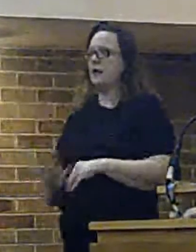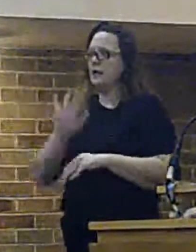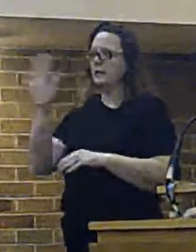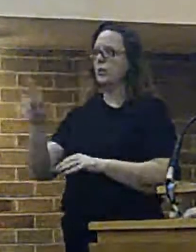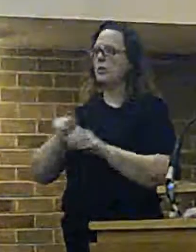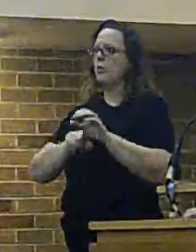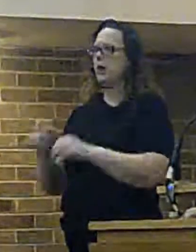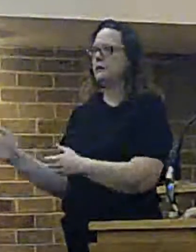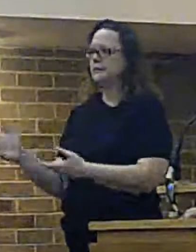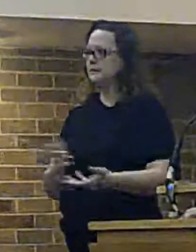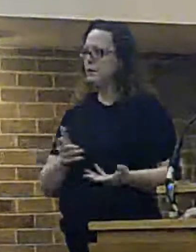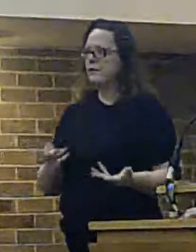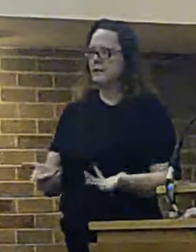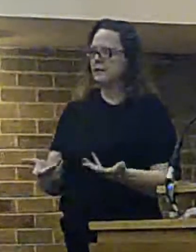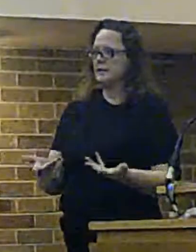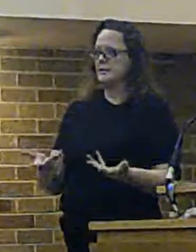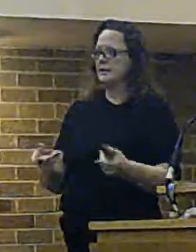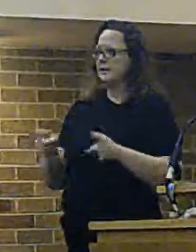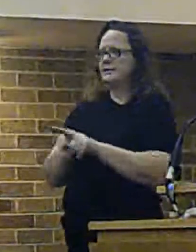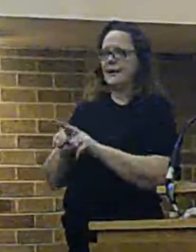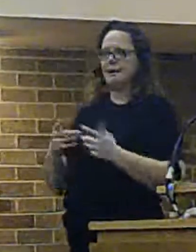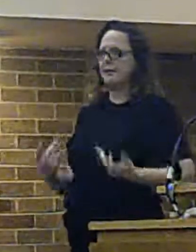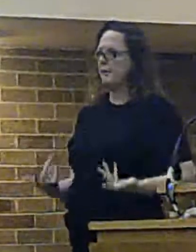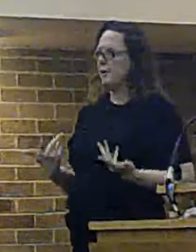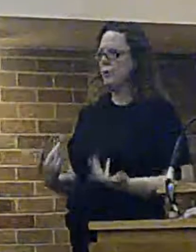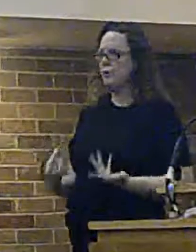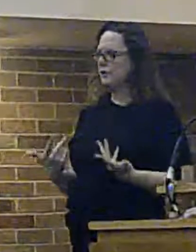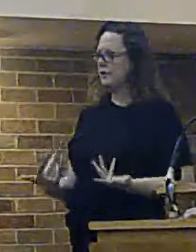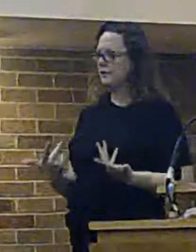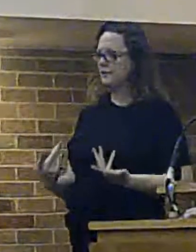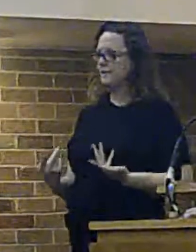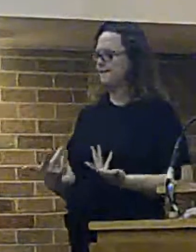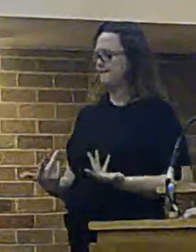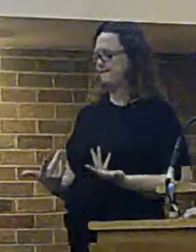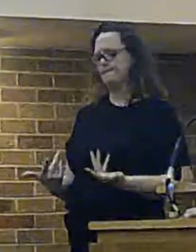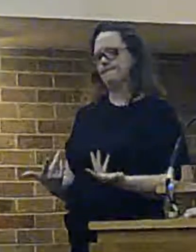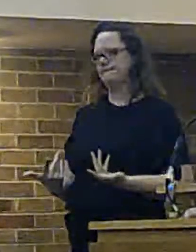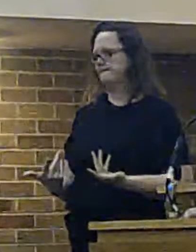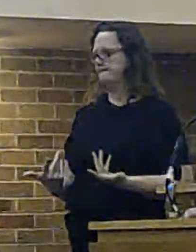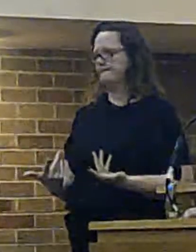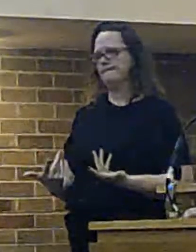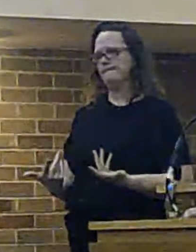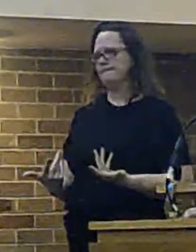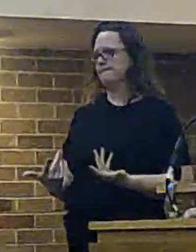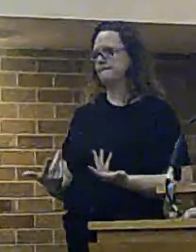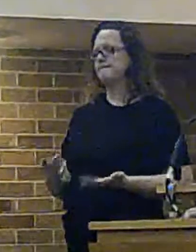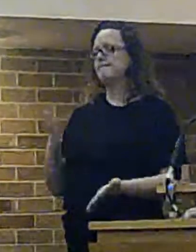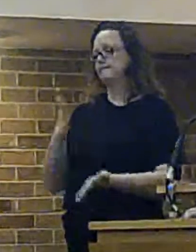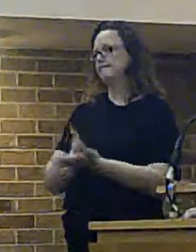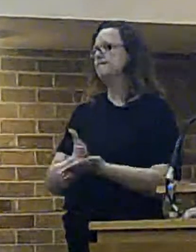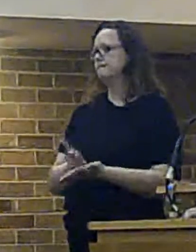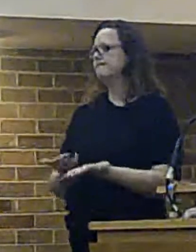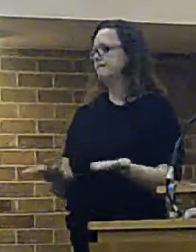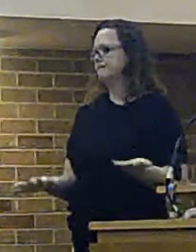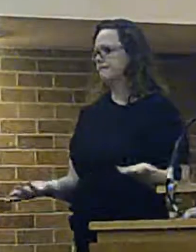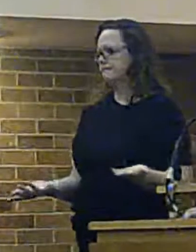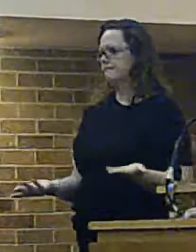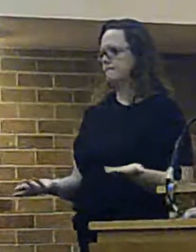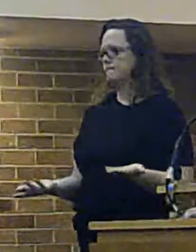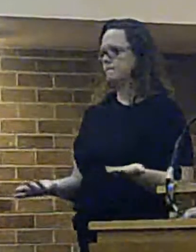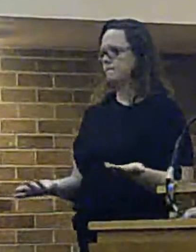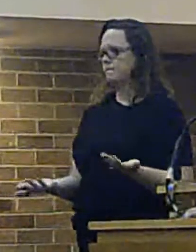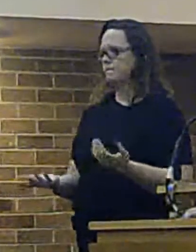service you would receive would be nothing like that of their whole-time counterparts. That is a reality. The other